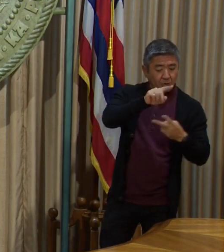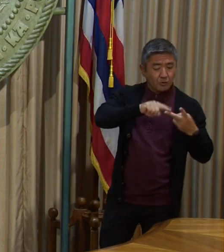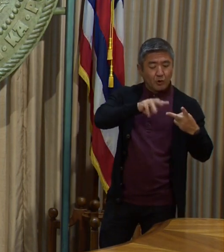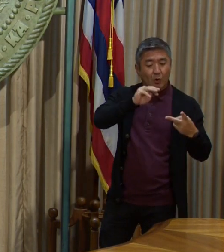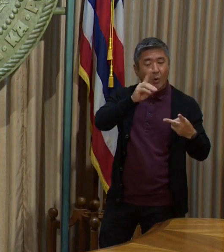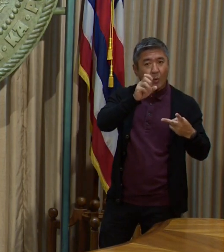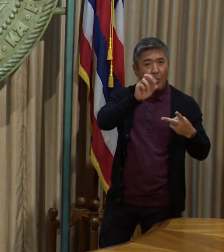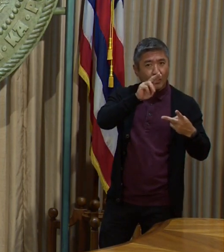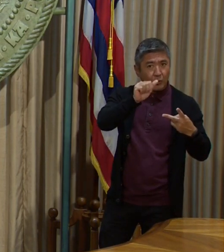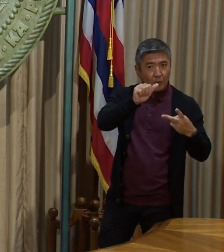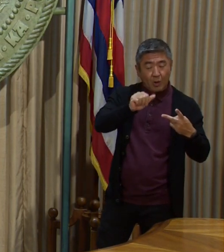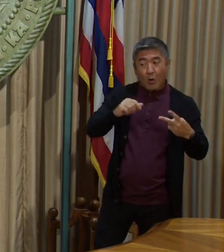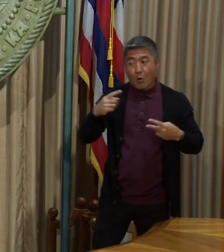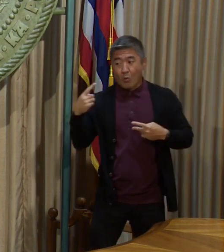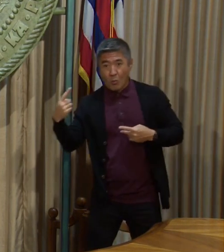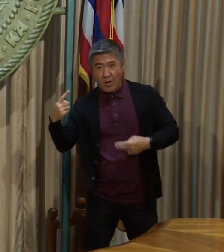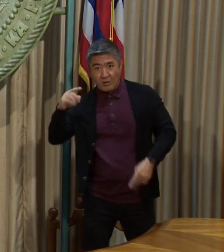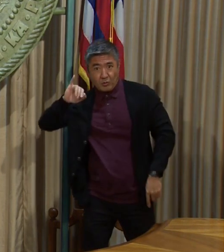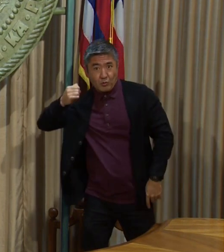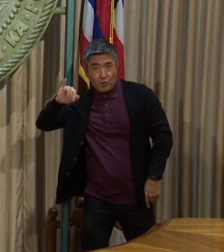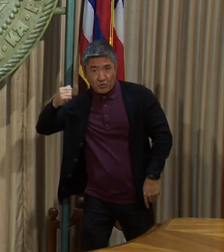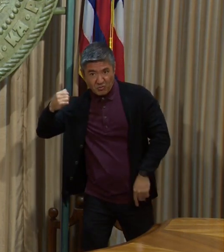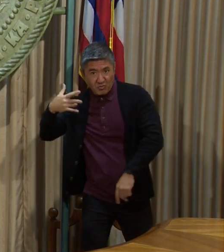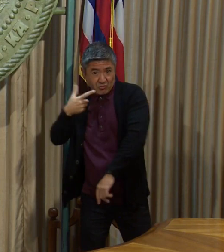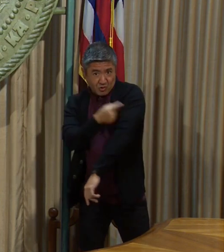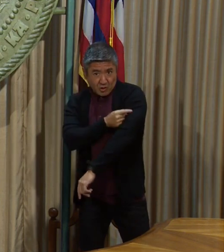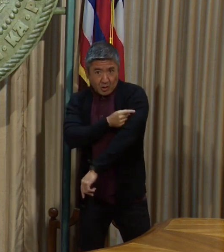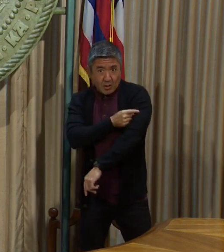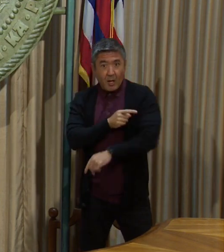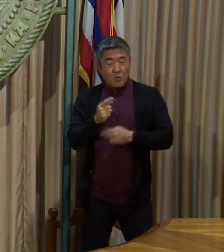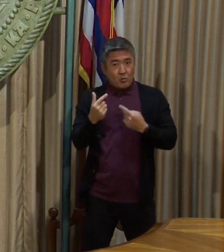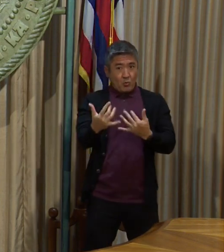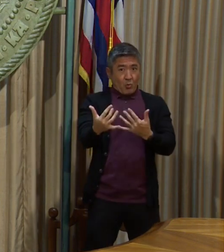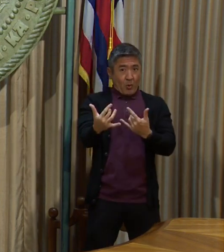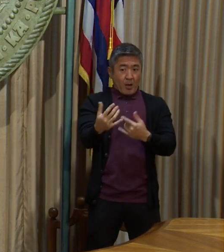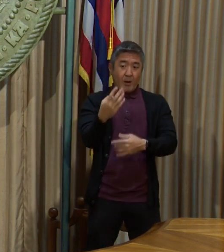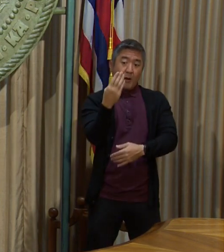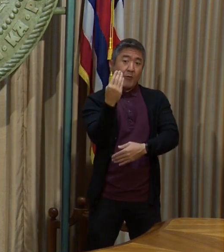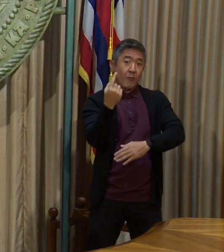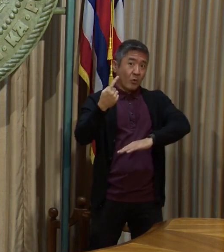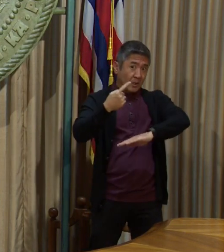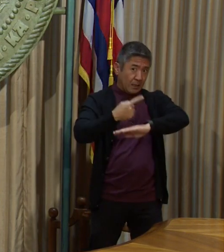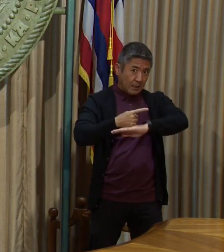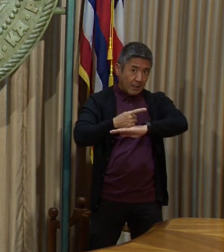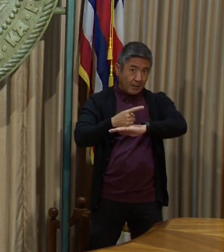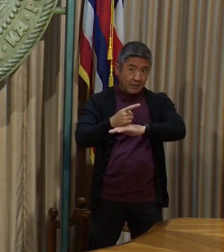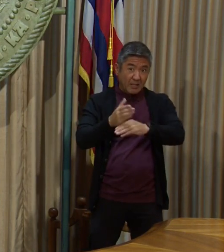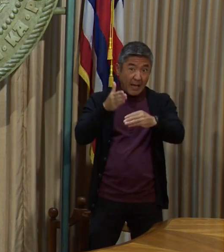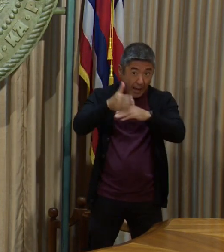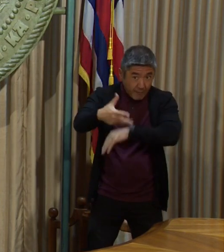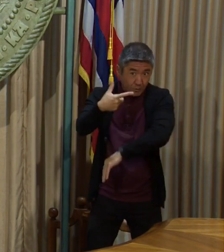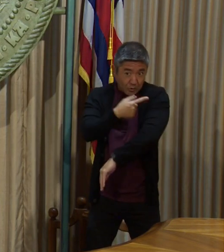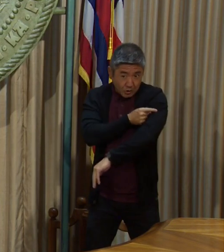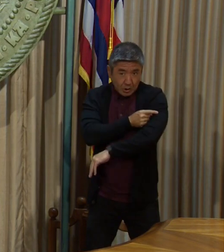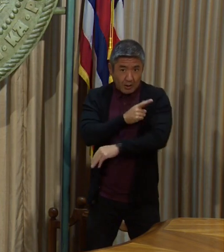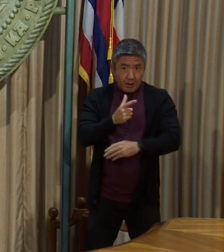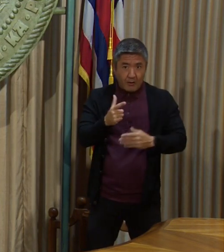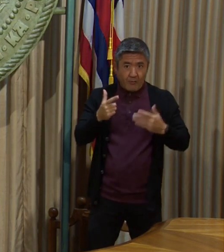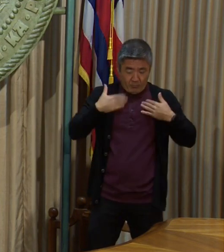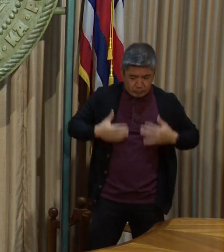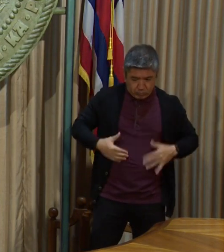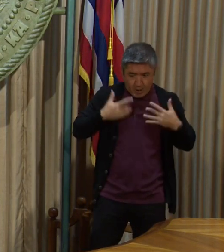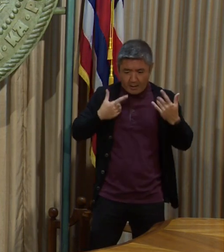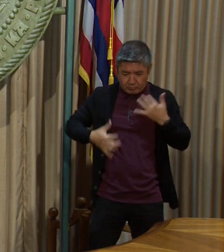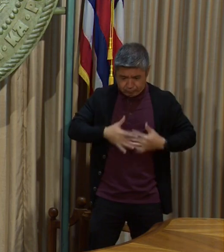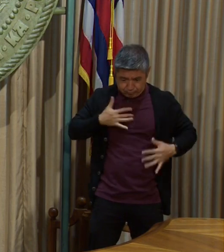& Johnson shot, and 14 days have passed to build up your immunity to get your antibodies, then you are fully vaccinated.